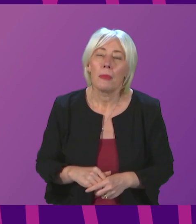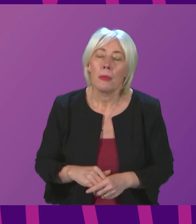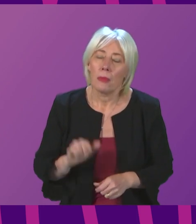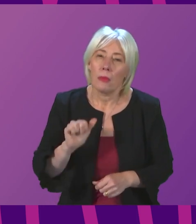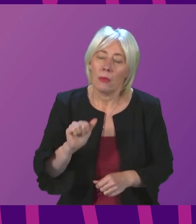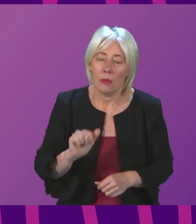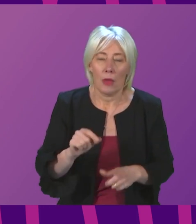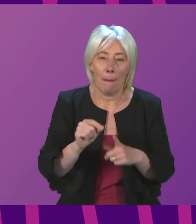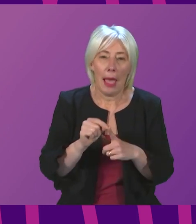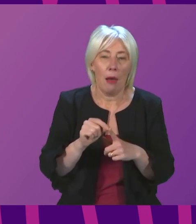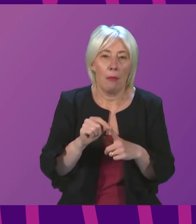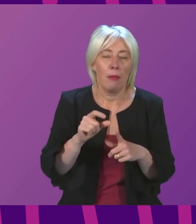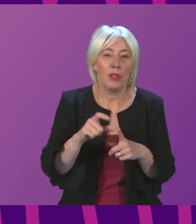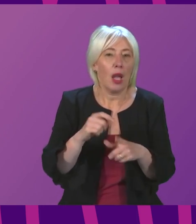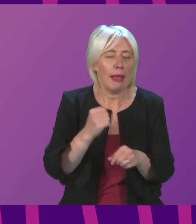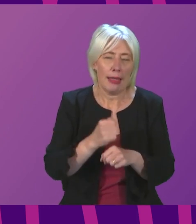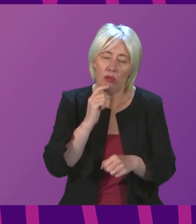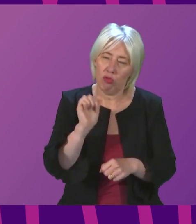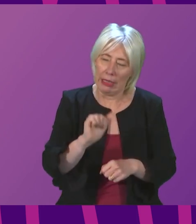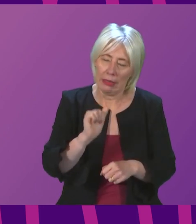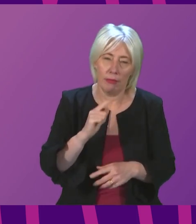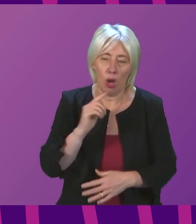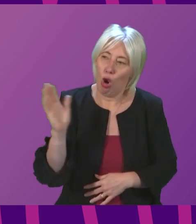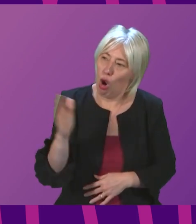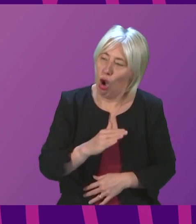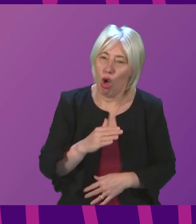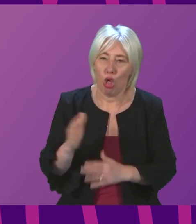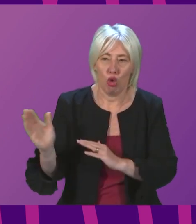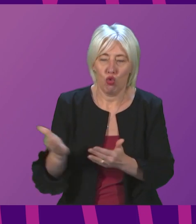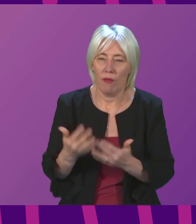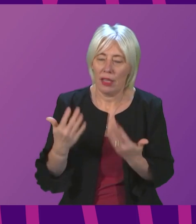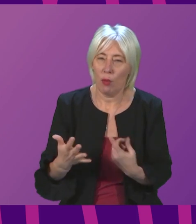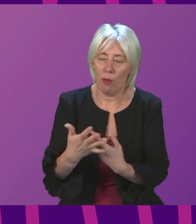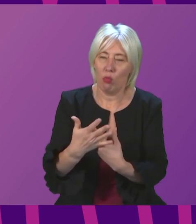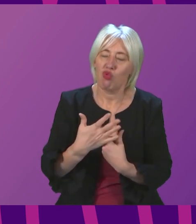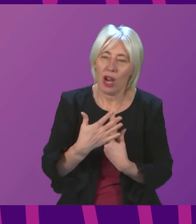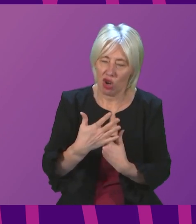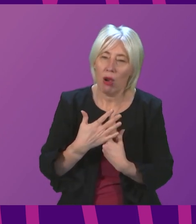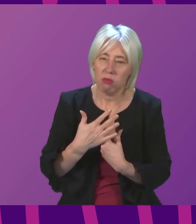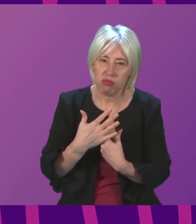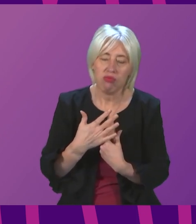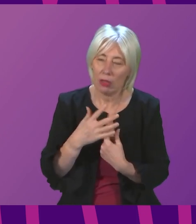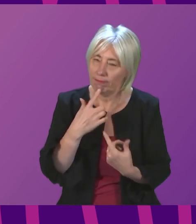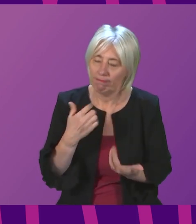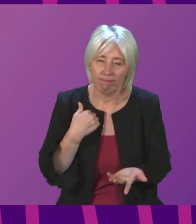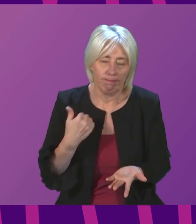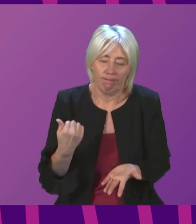Pam Duncan-Clancy has just made. Obviously all services are under considerable pressure right now and I unfortunately expect that that is going to increase